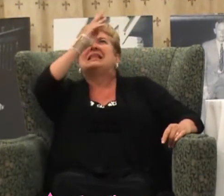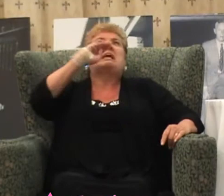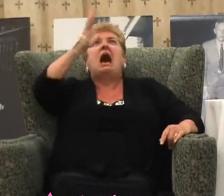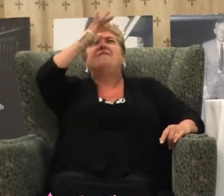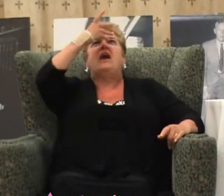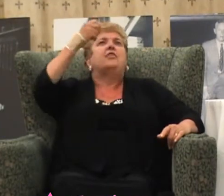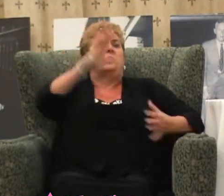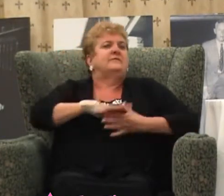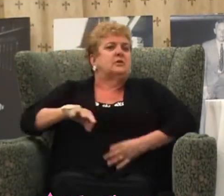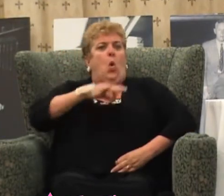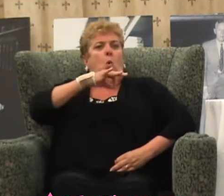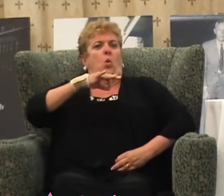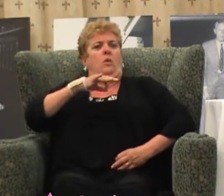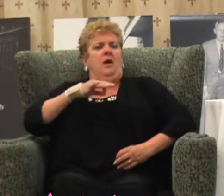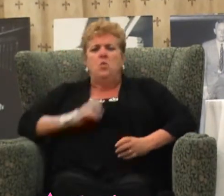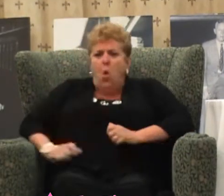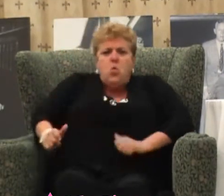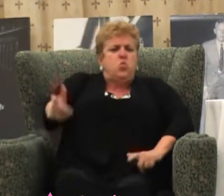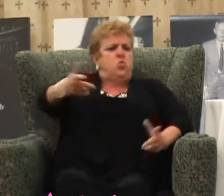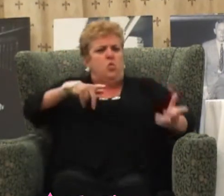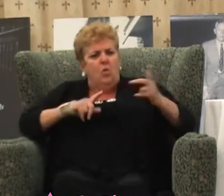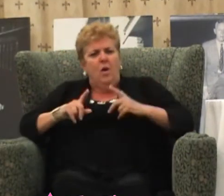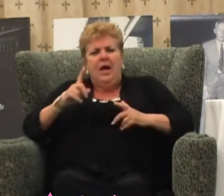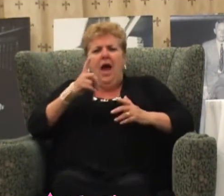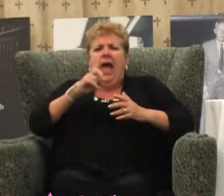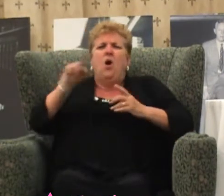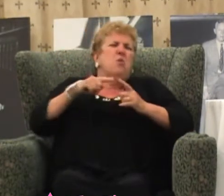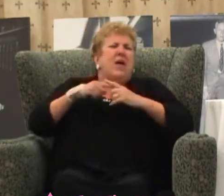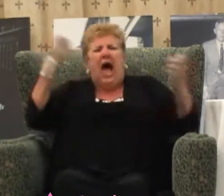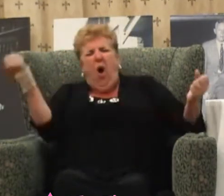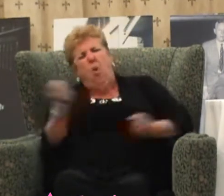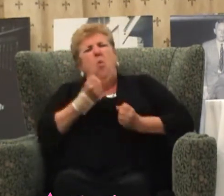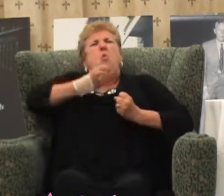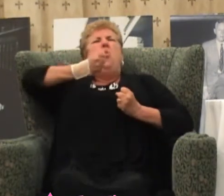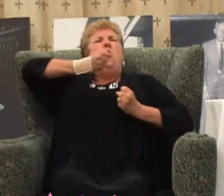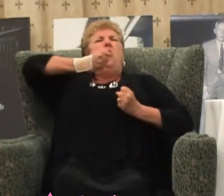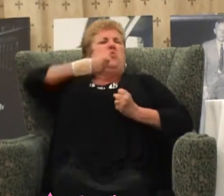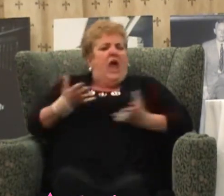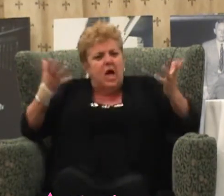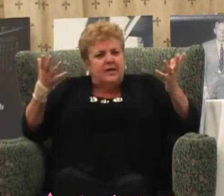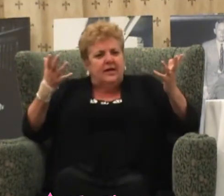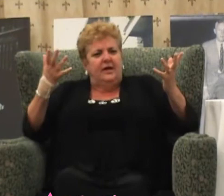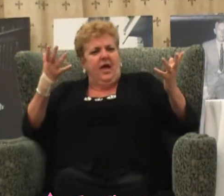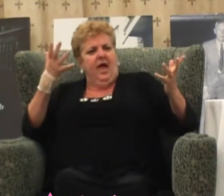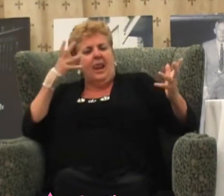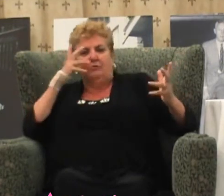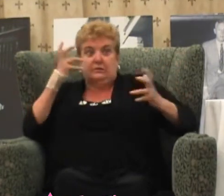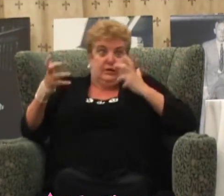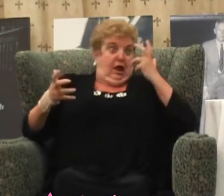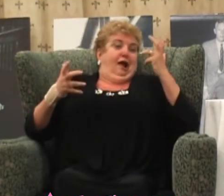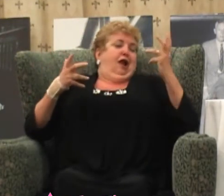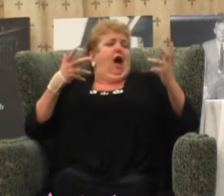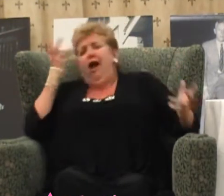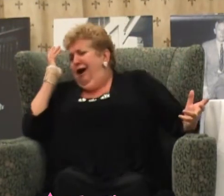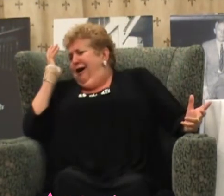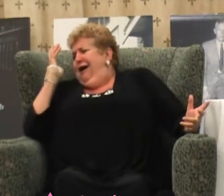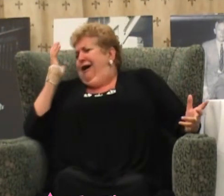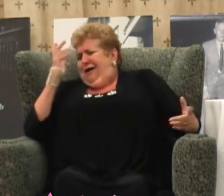down on one knee, and back up, and when I hold you up, and I'm just going to all over the stage, and I